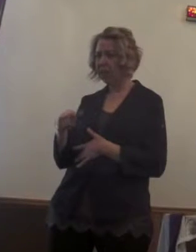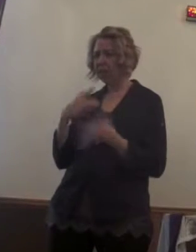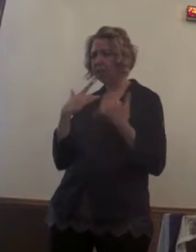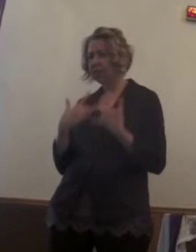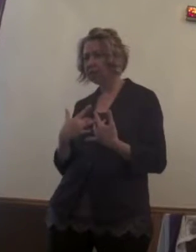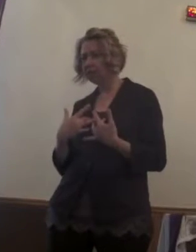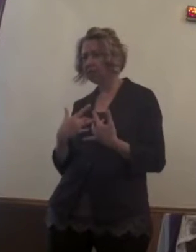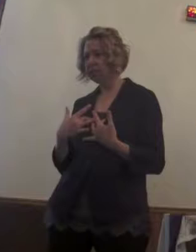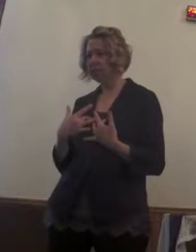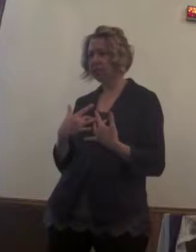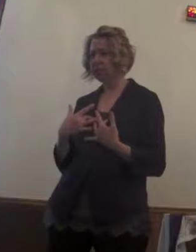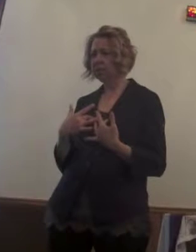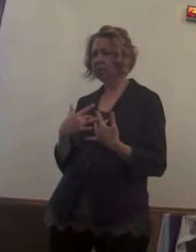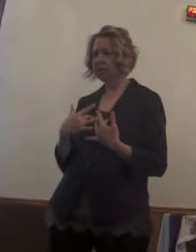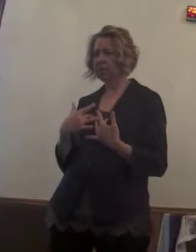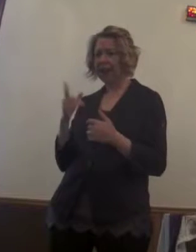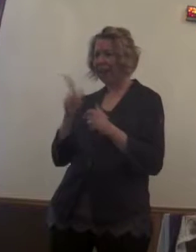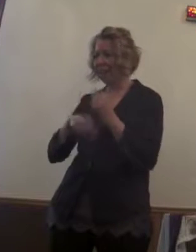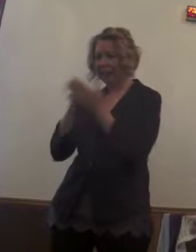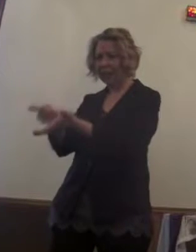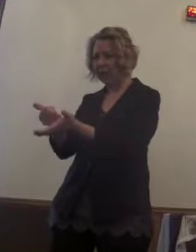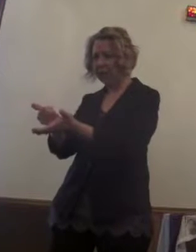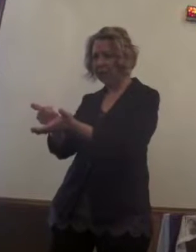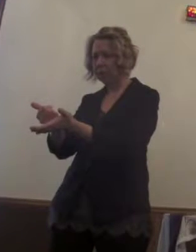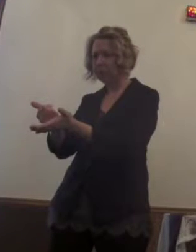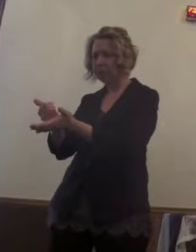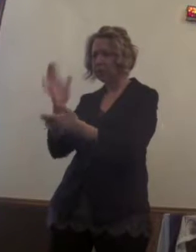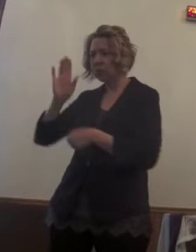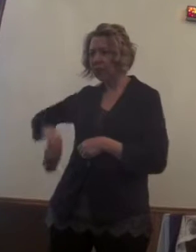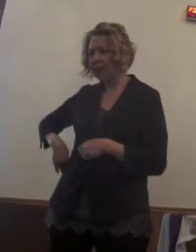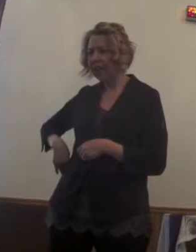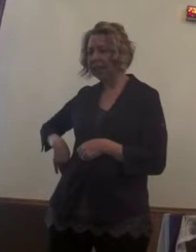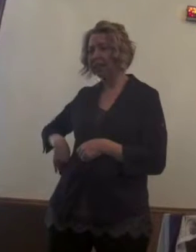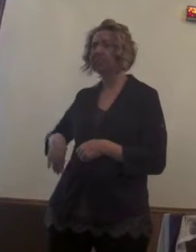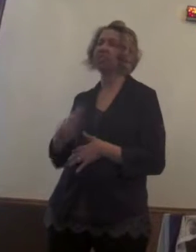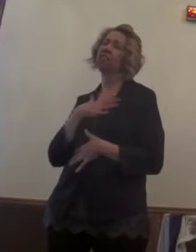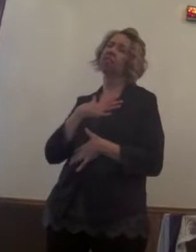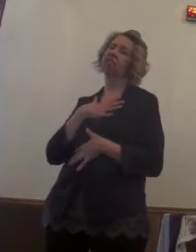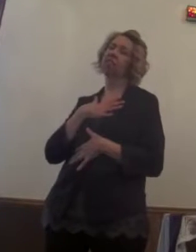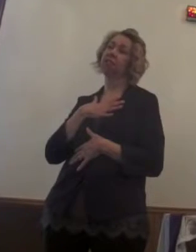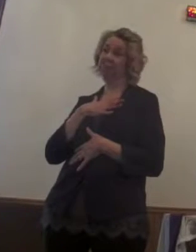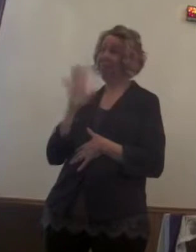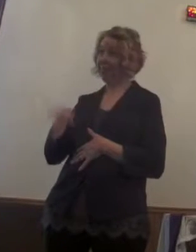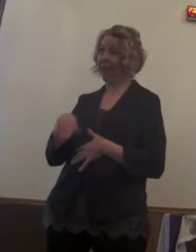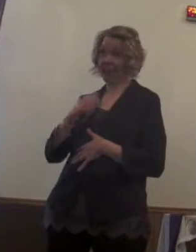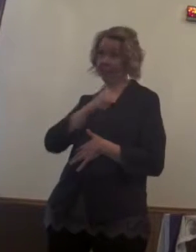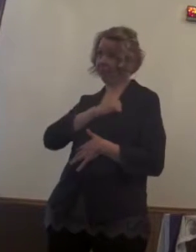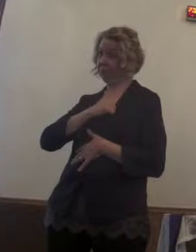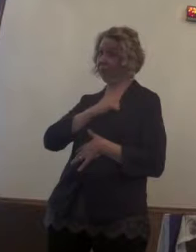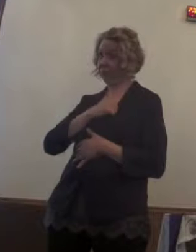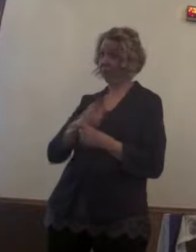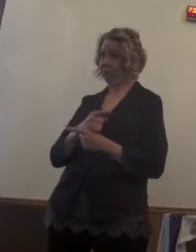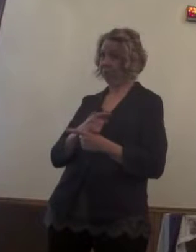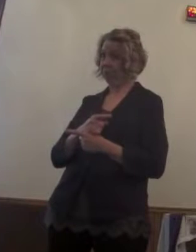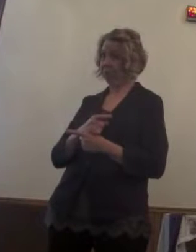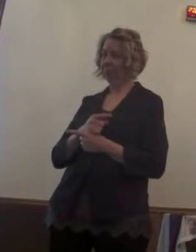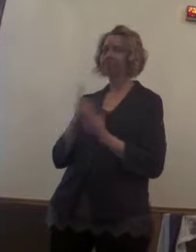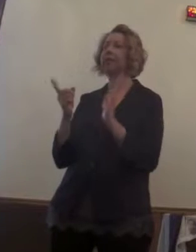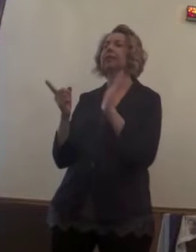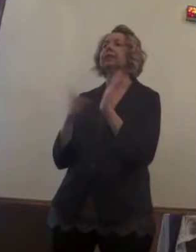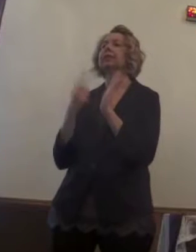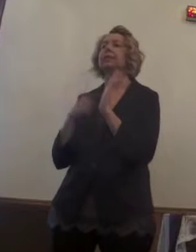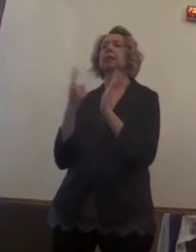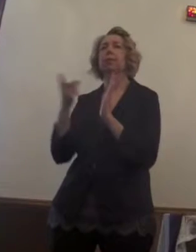sometimes that brings the sorrow in our lives. You know, when you put it into those terms, you can't help but think of regret as sometimes being a